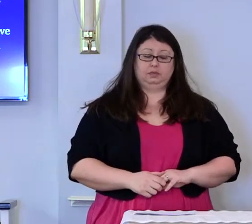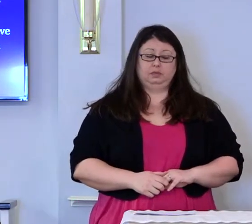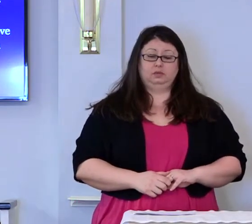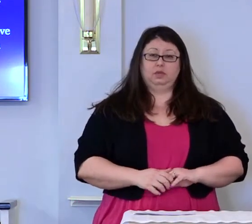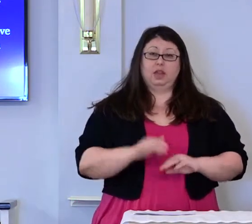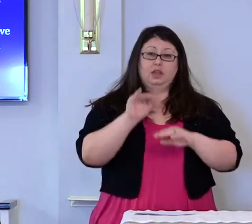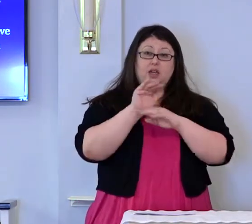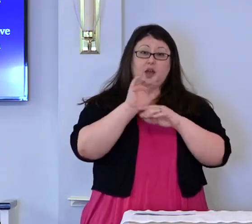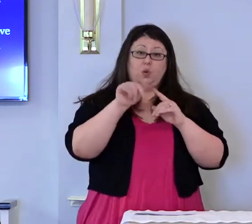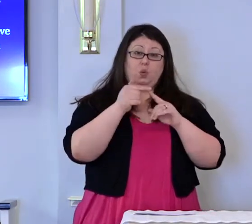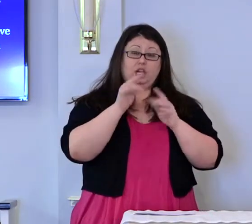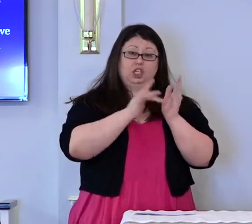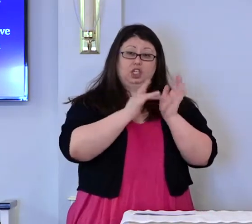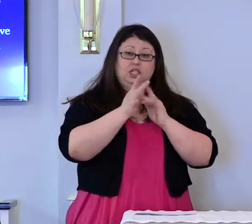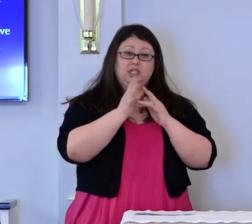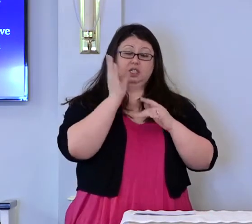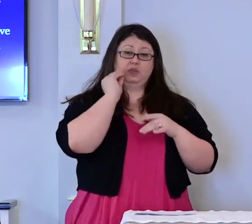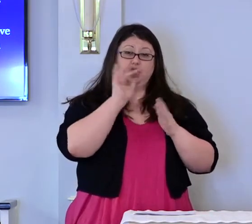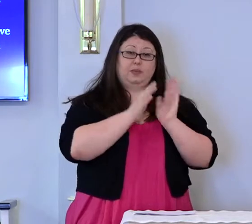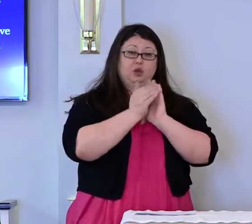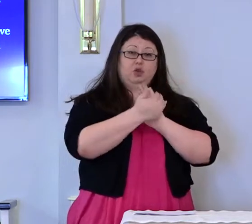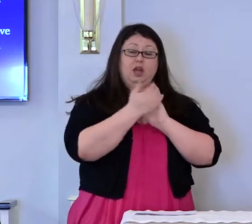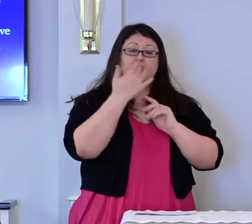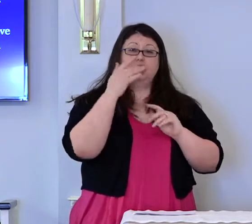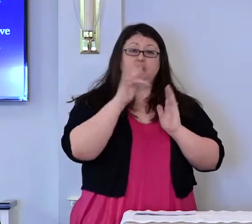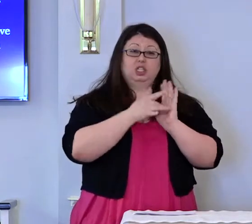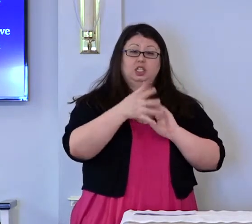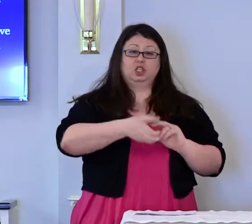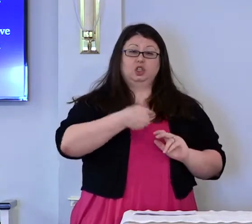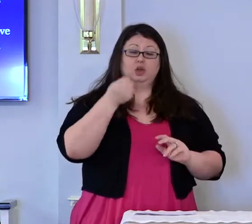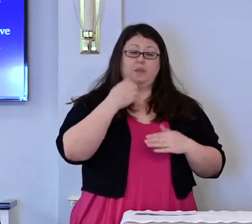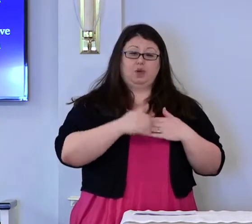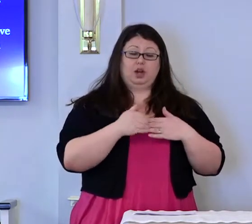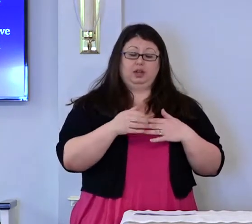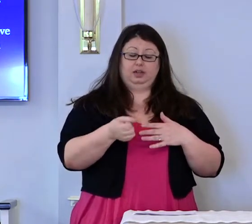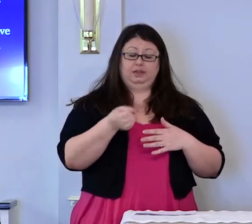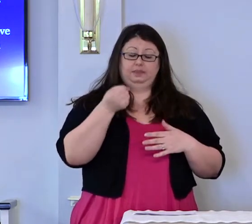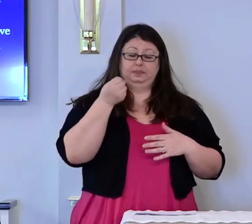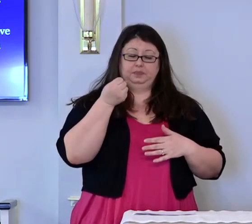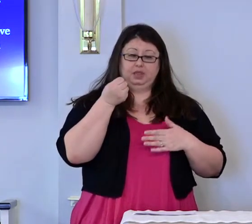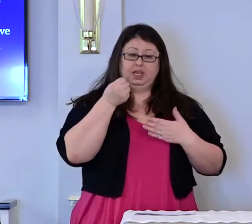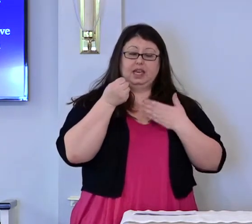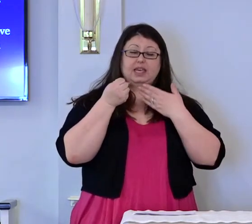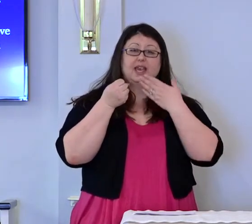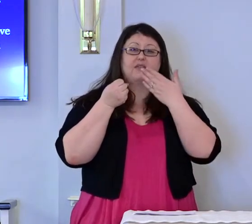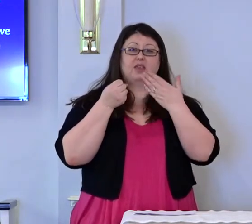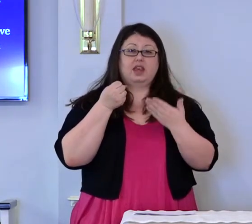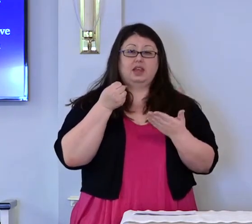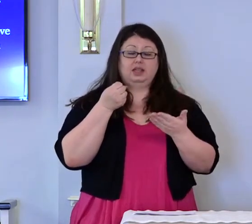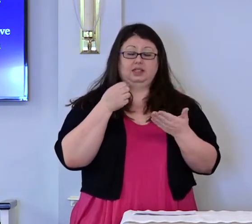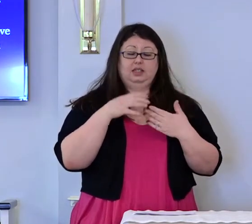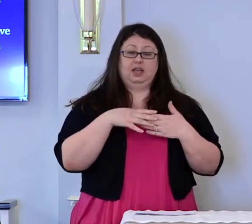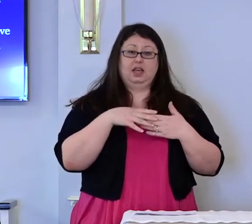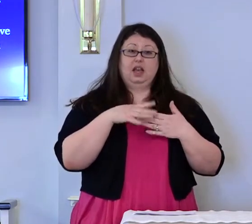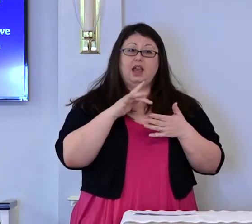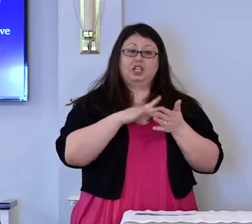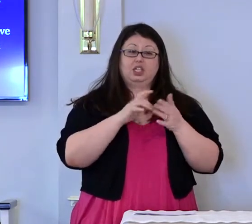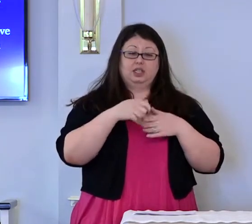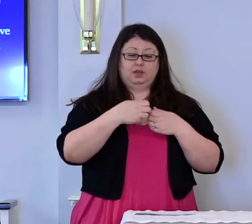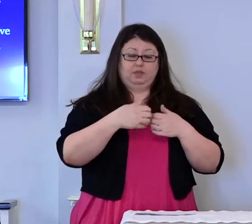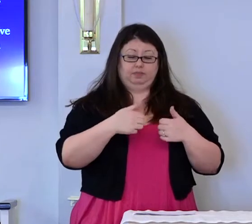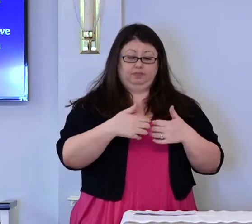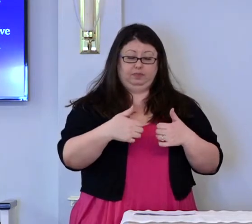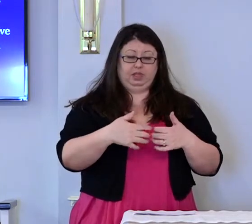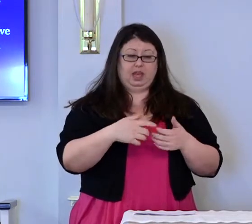In the night in which he was betrayed, our Lord Jesus took bread, gave thanks, broke it, and gave it to his